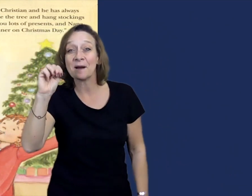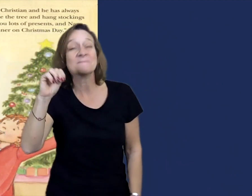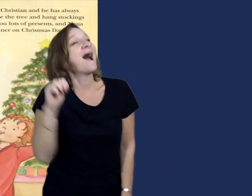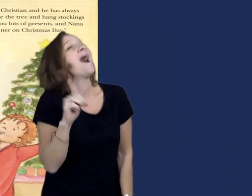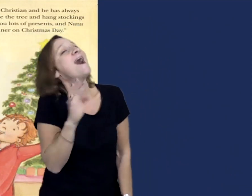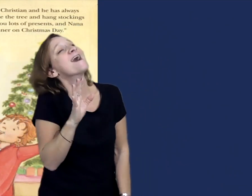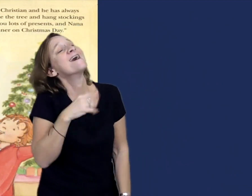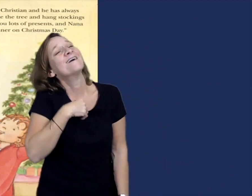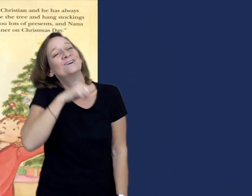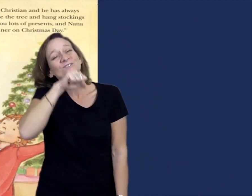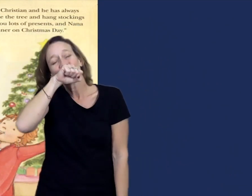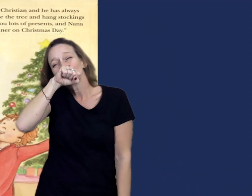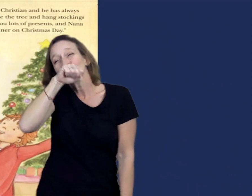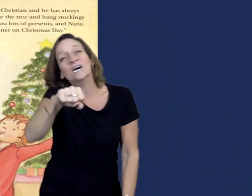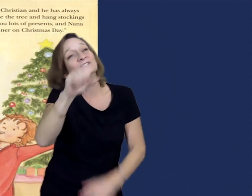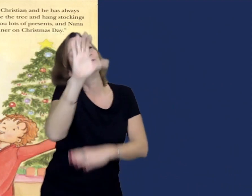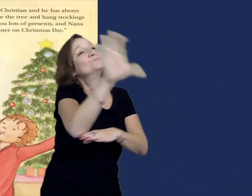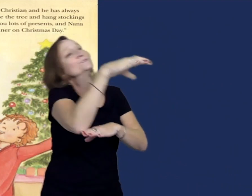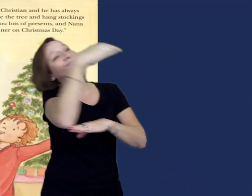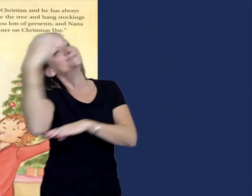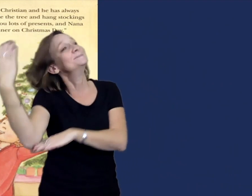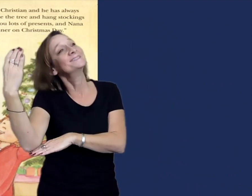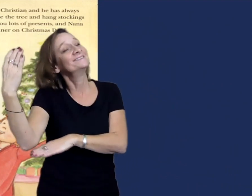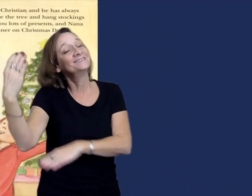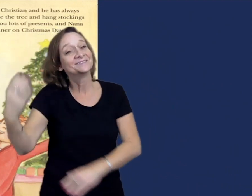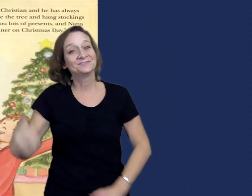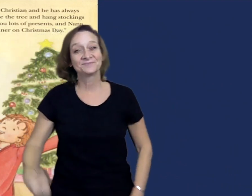I love Christmas, said Sam.